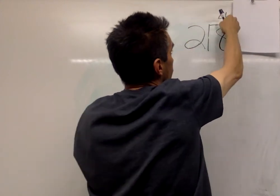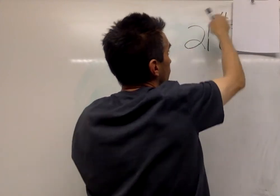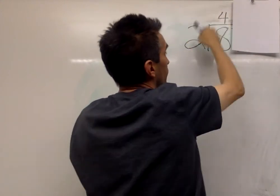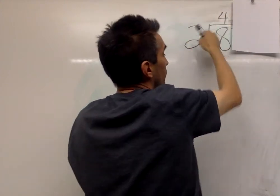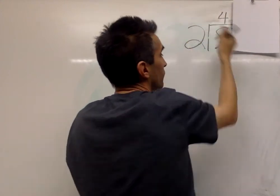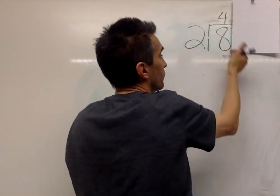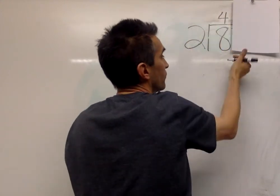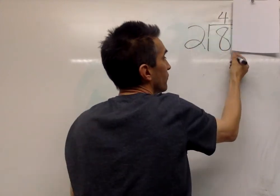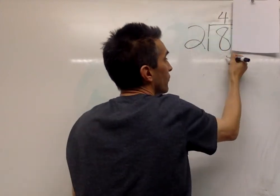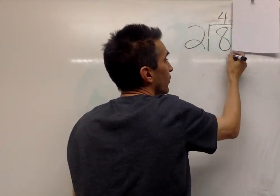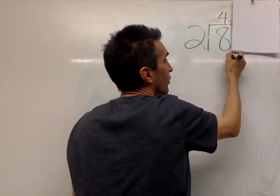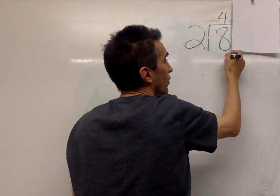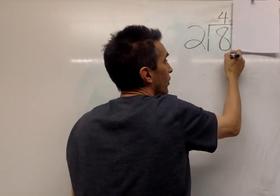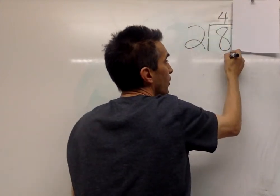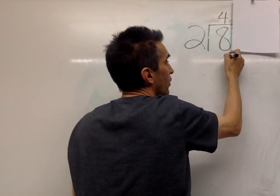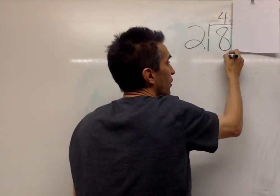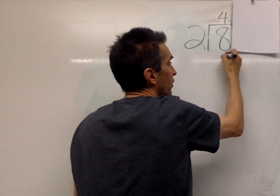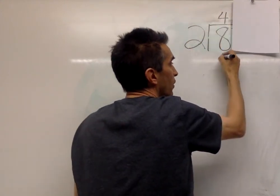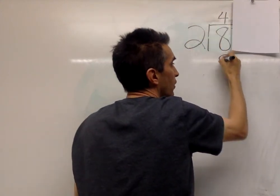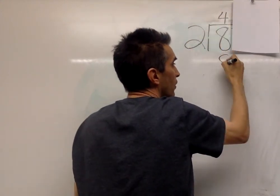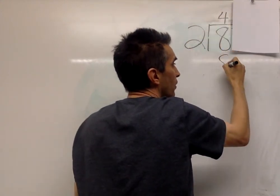So we multiply two times four and we get eight.